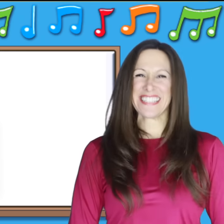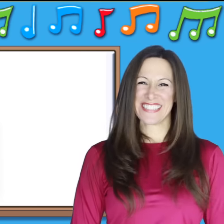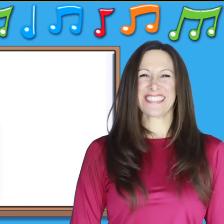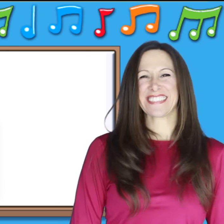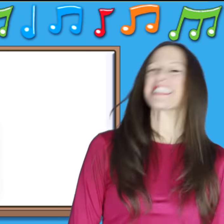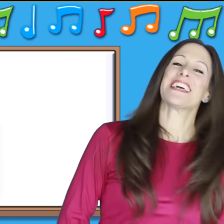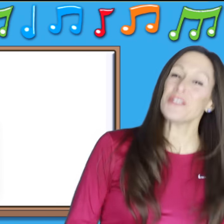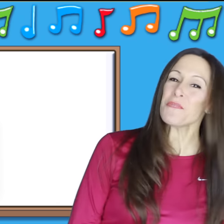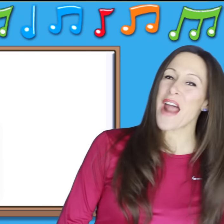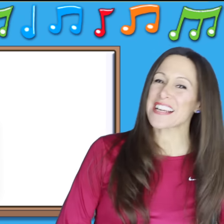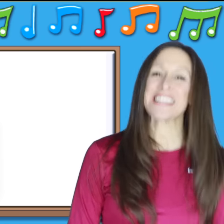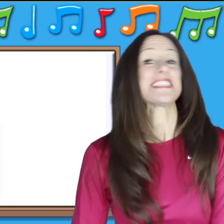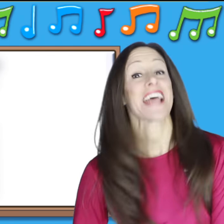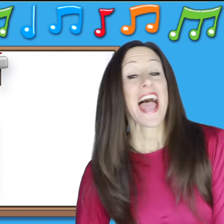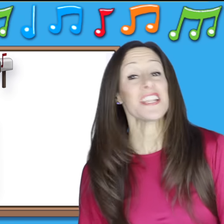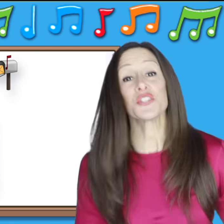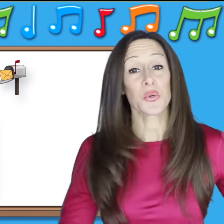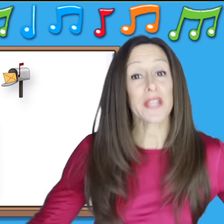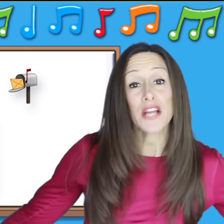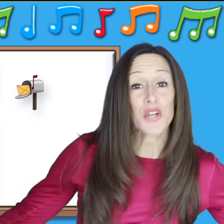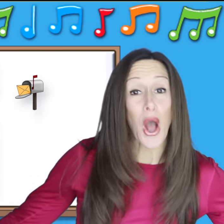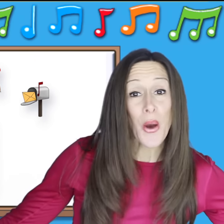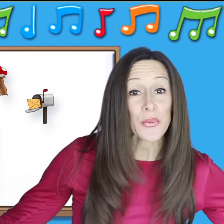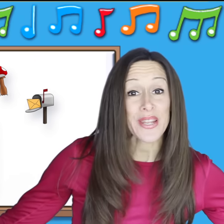Now you practice and do it on your own!